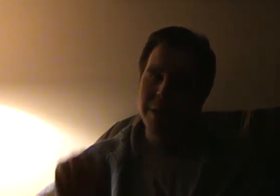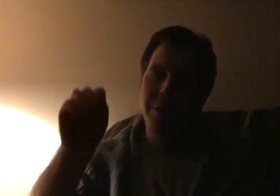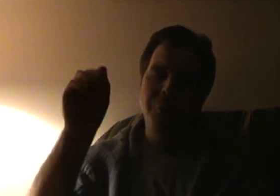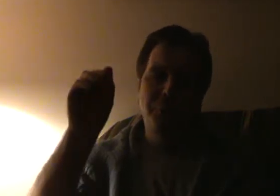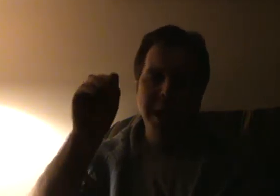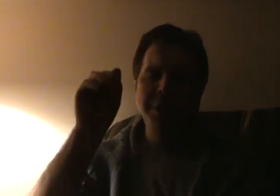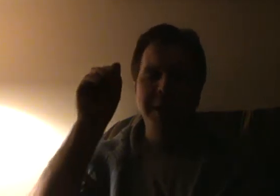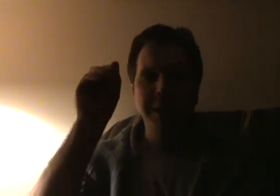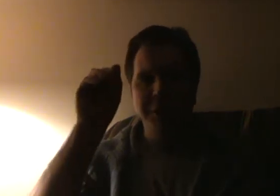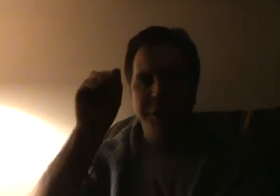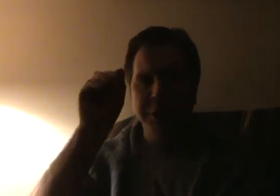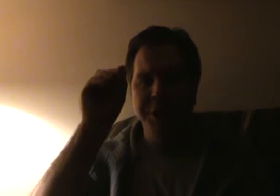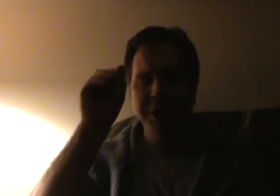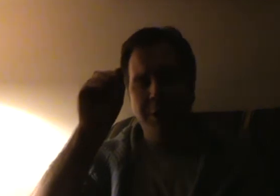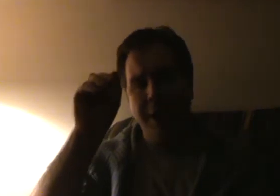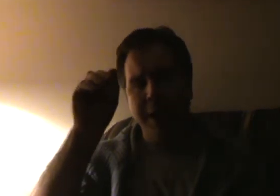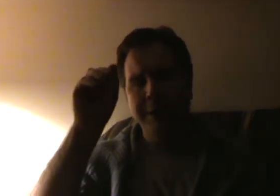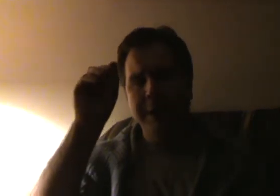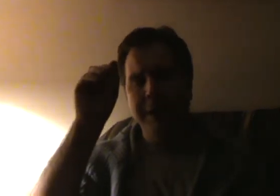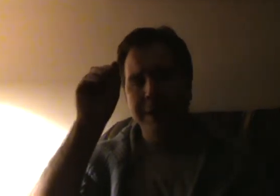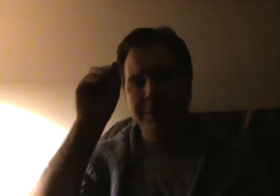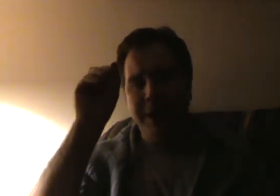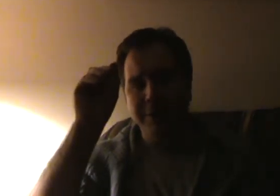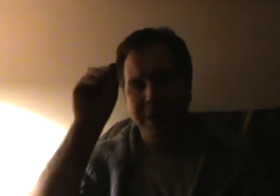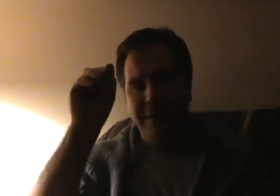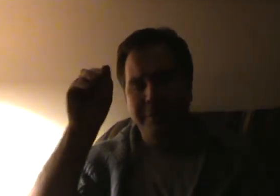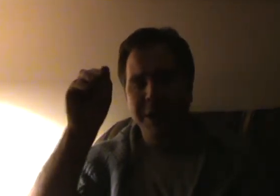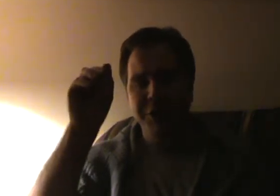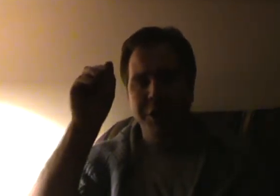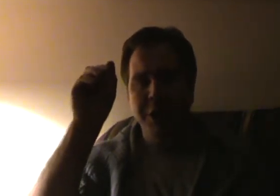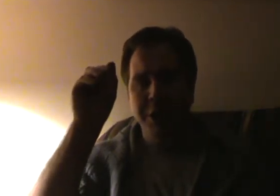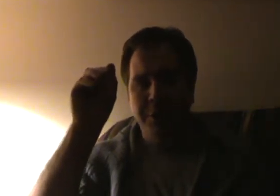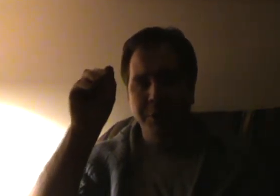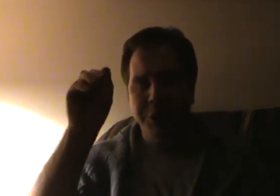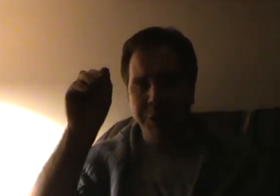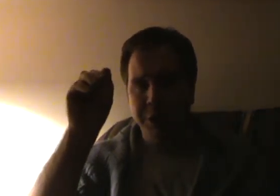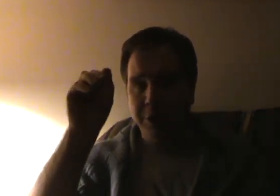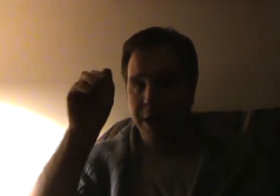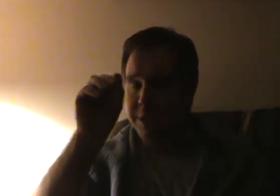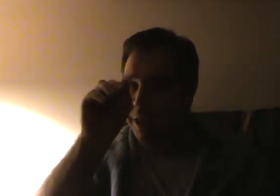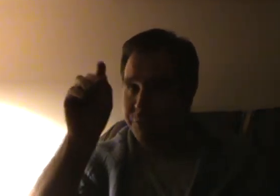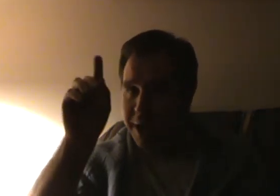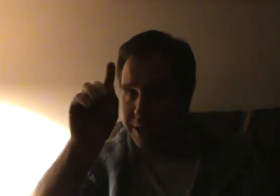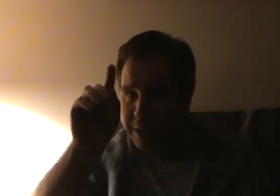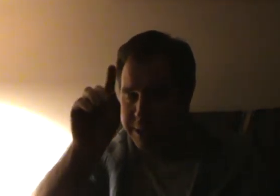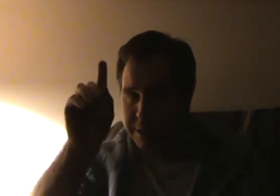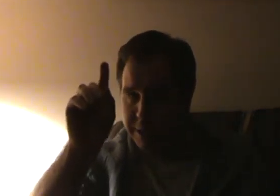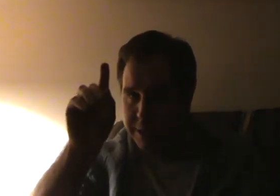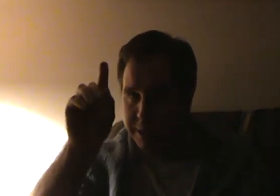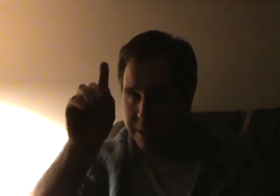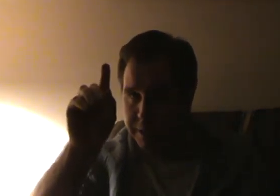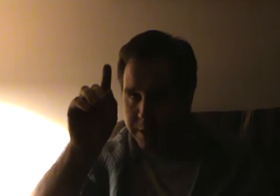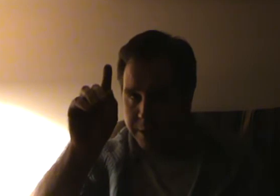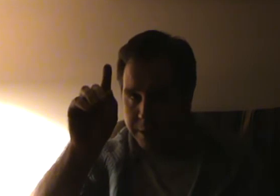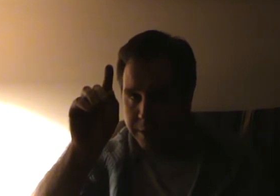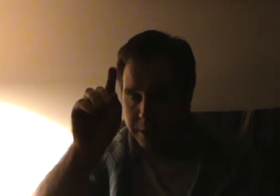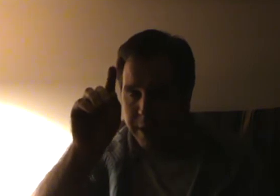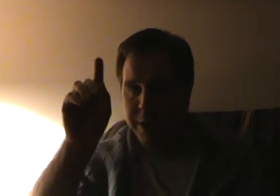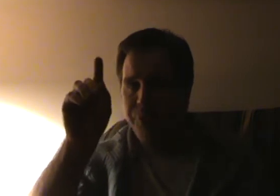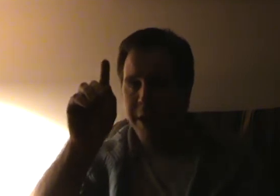Faith in Jesus Christ is about salvation through Jesus Christ. Not the fact that he existed. Not the fact